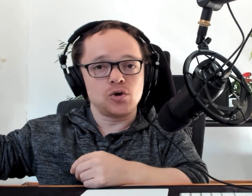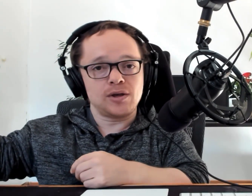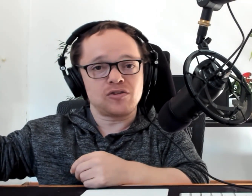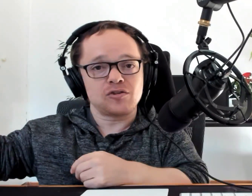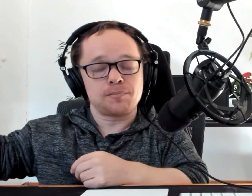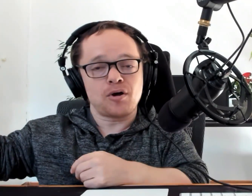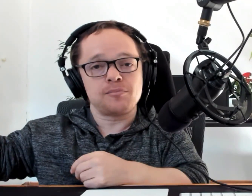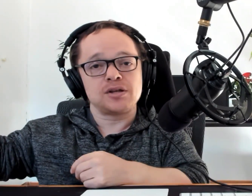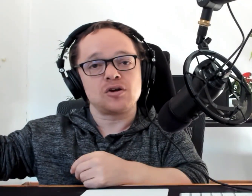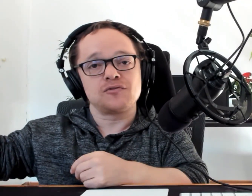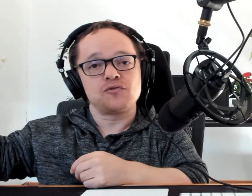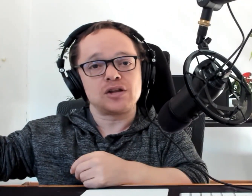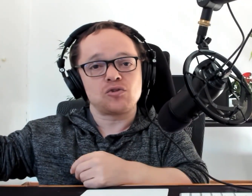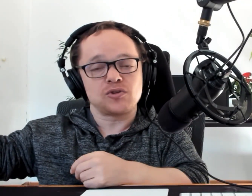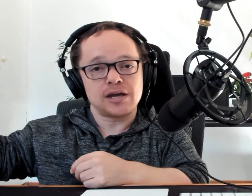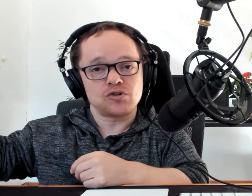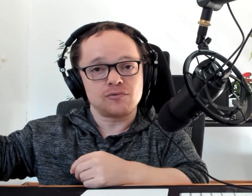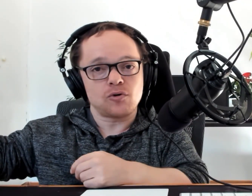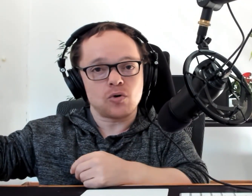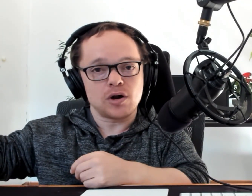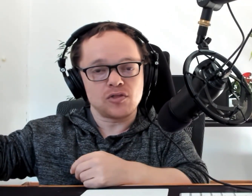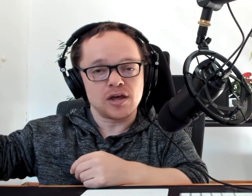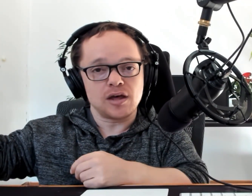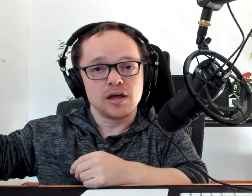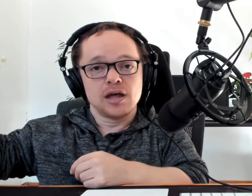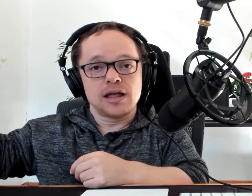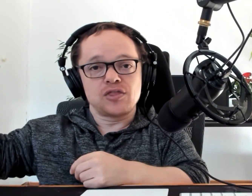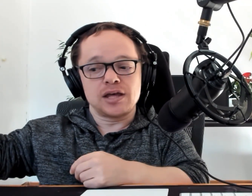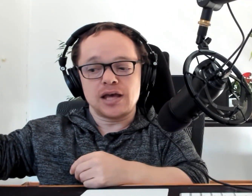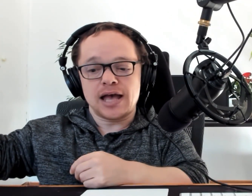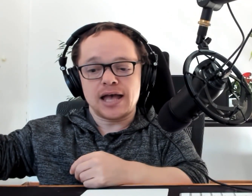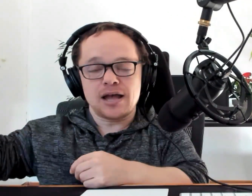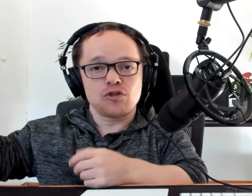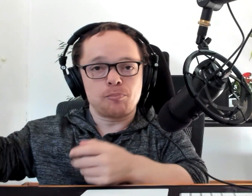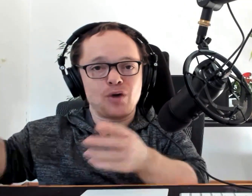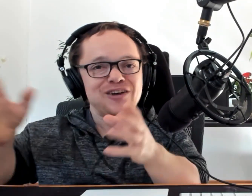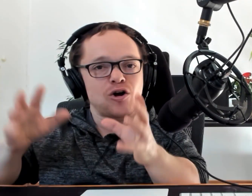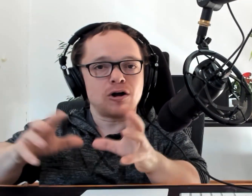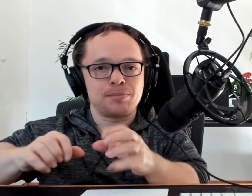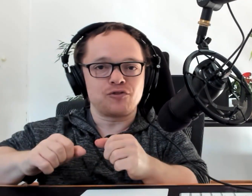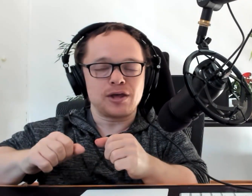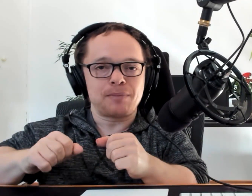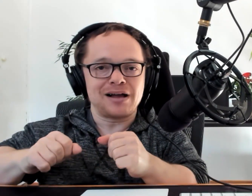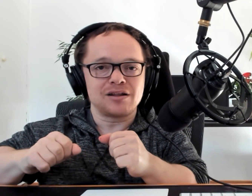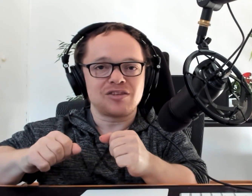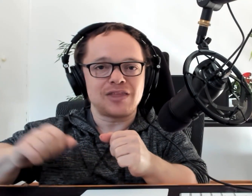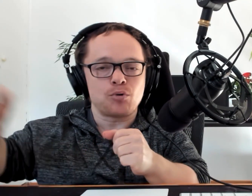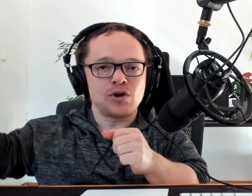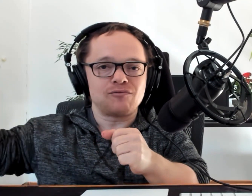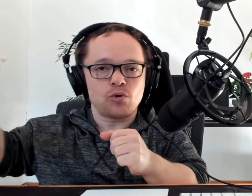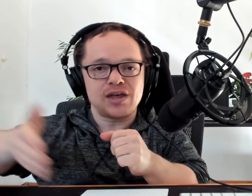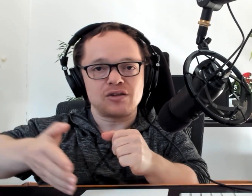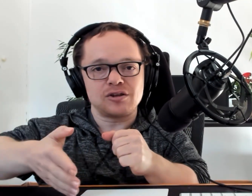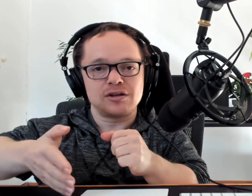US Department of Defense was catering for the perfect cockpit for their pilots. And they brought in 4,000